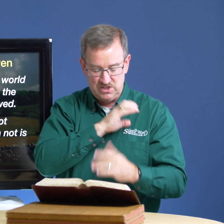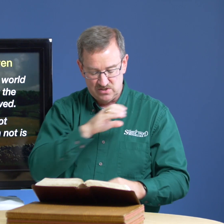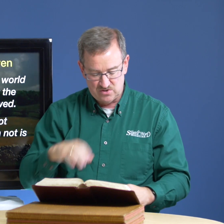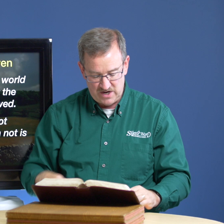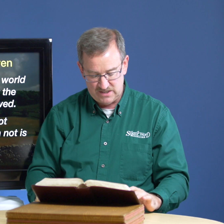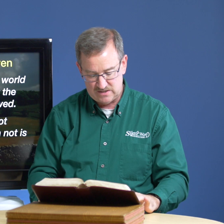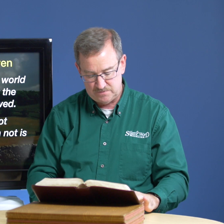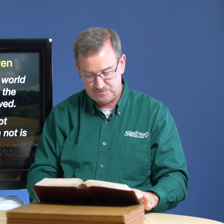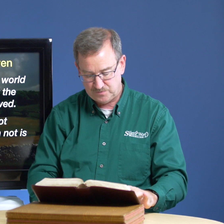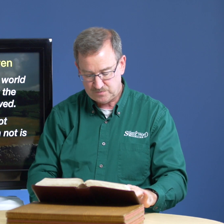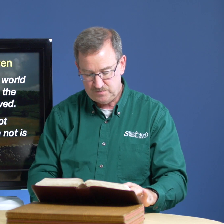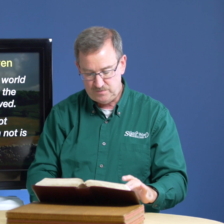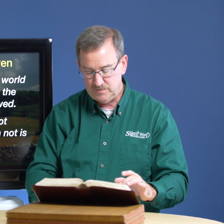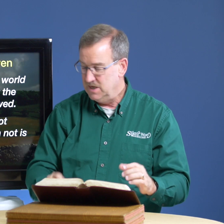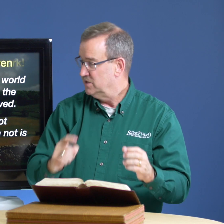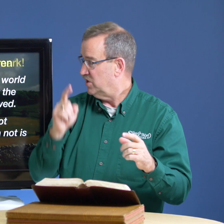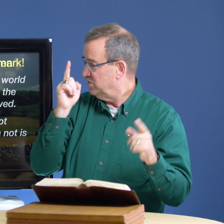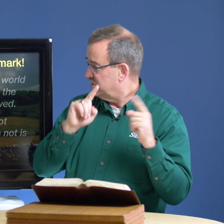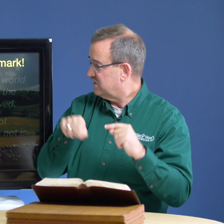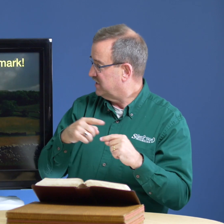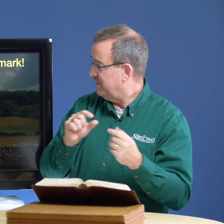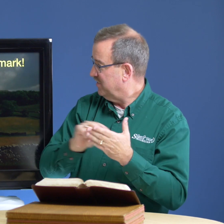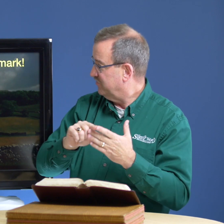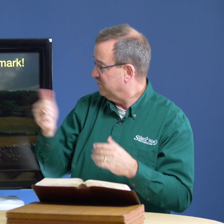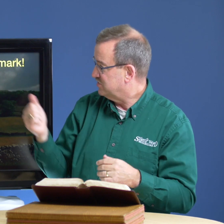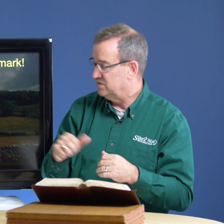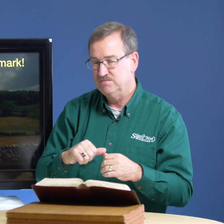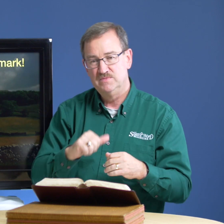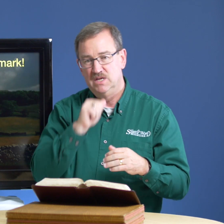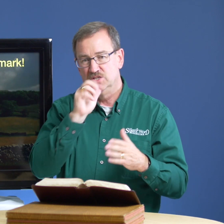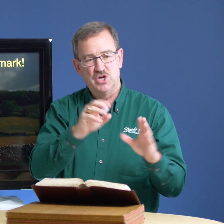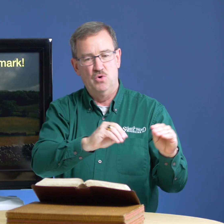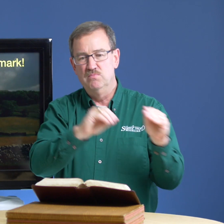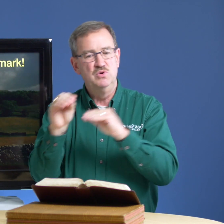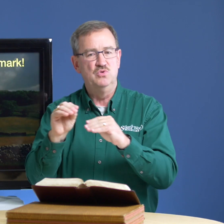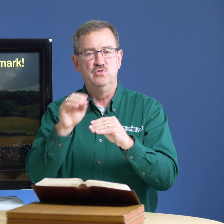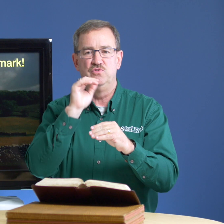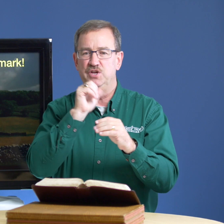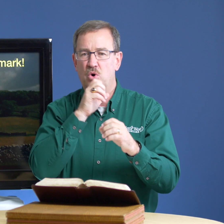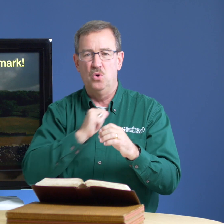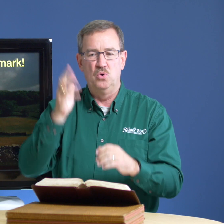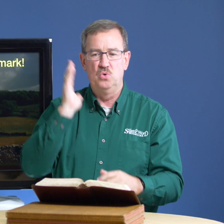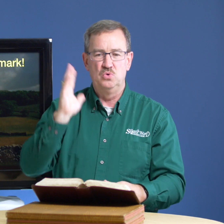jesus christ so i want you to think about the verse don't move the old